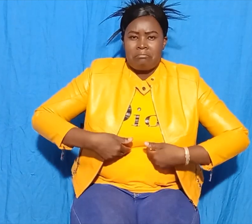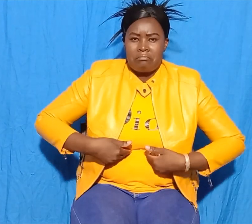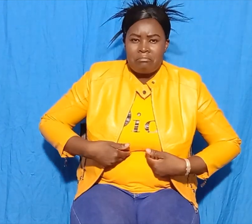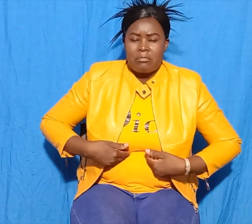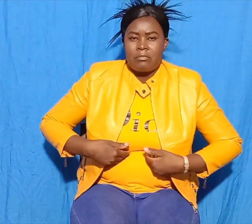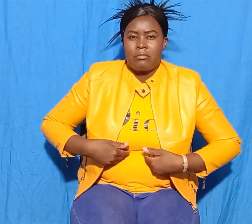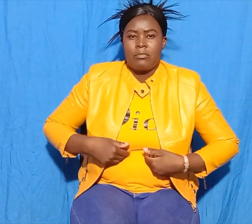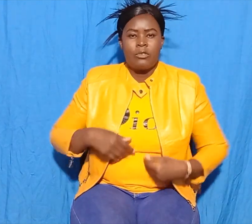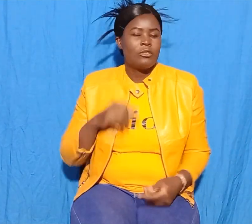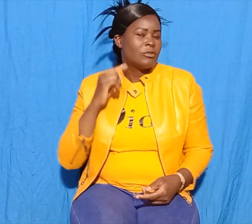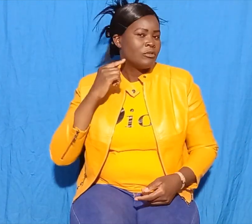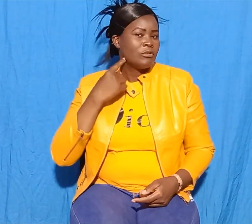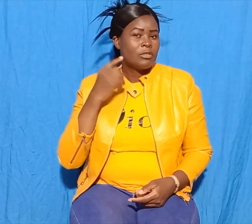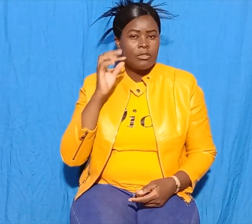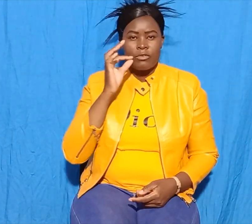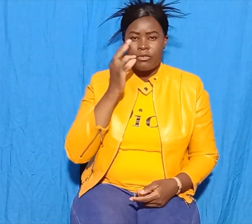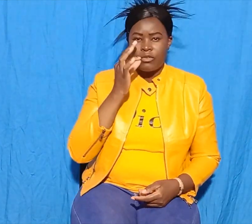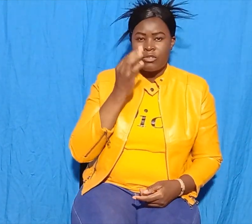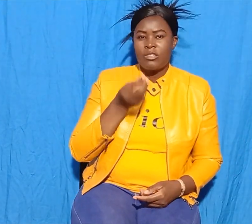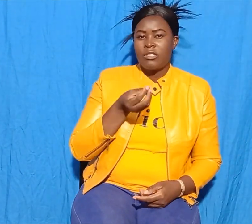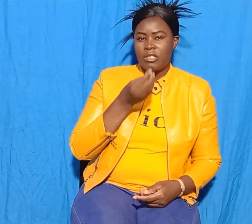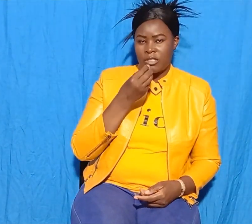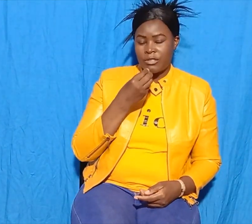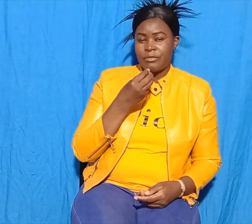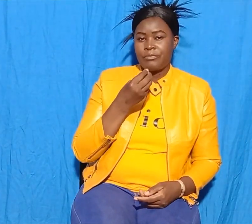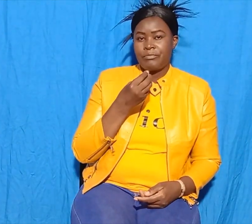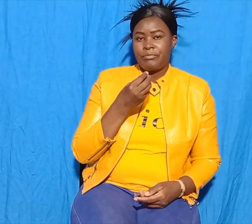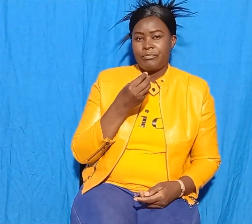Now, in the ocean, there lived a crocodile.